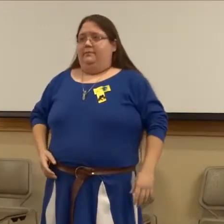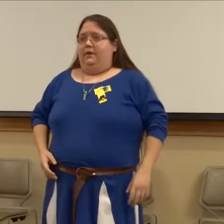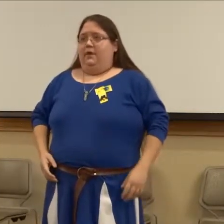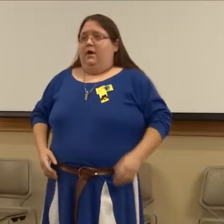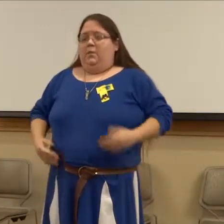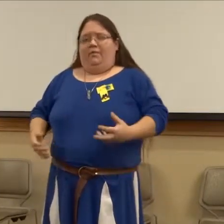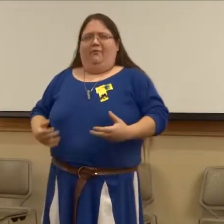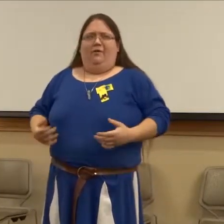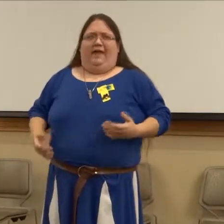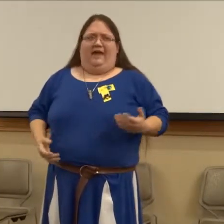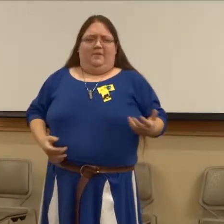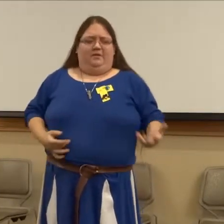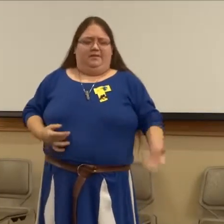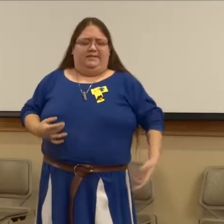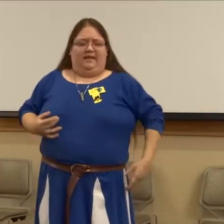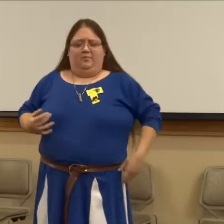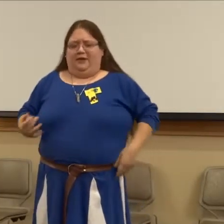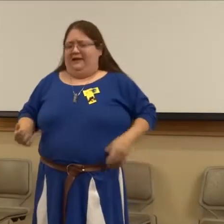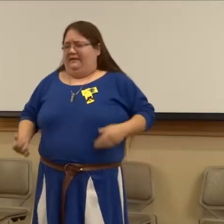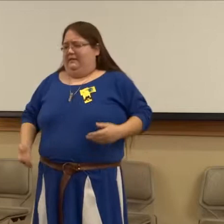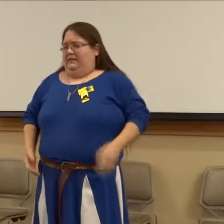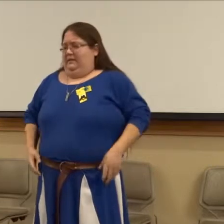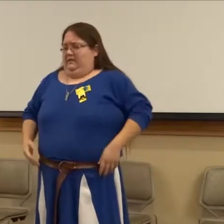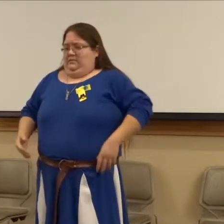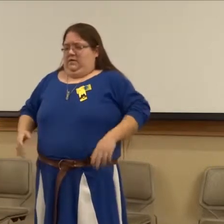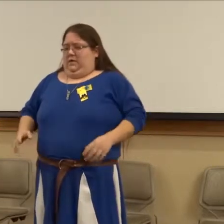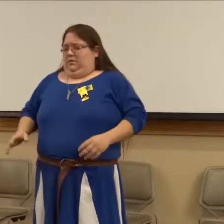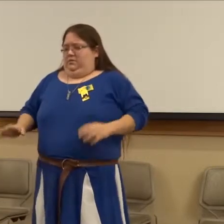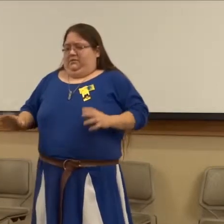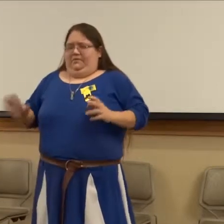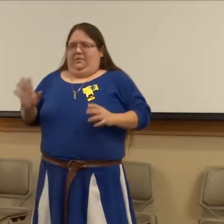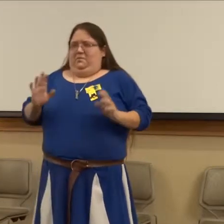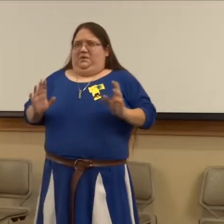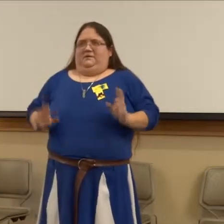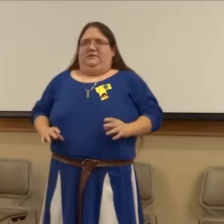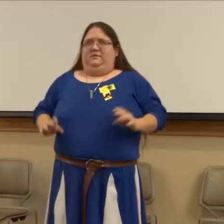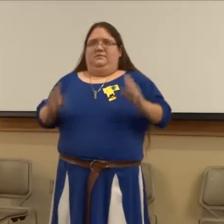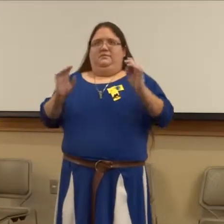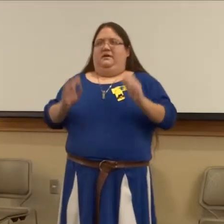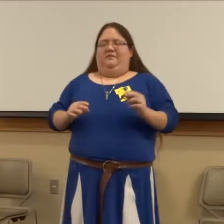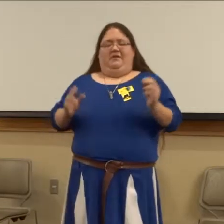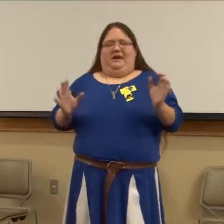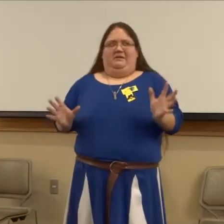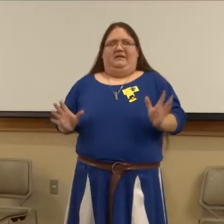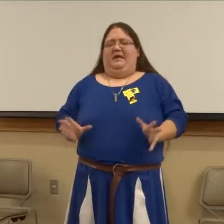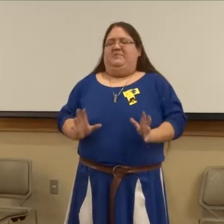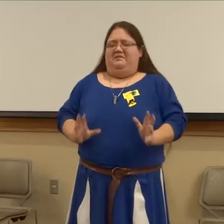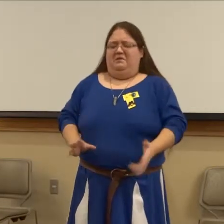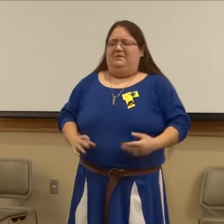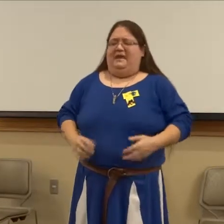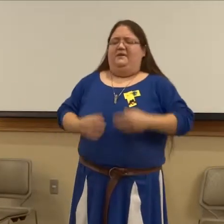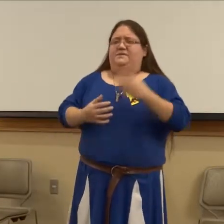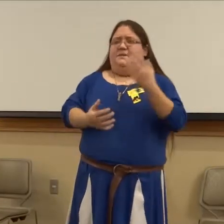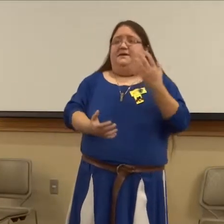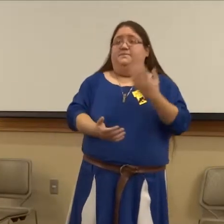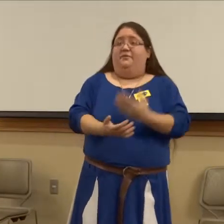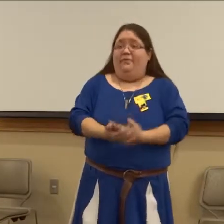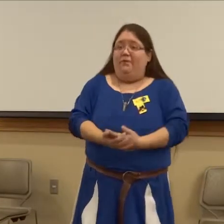where before they had merely stale bread and old food and a very unkempt and dirty house, because before